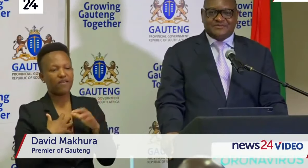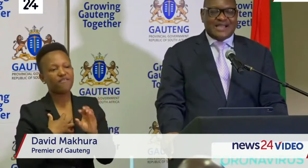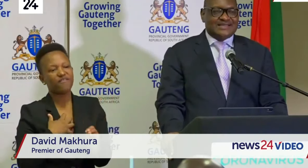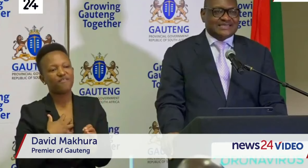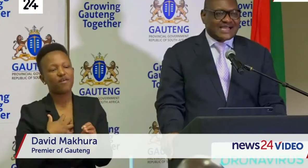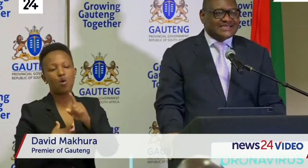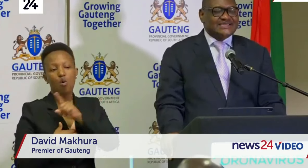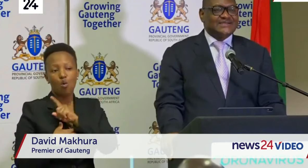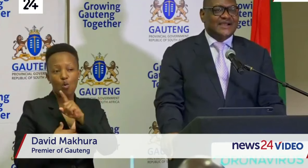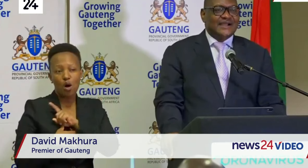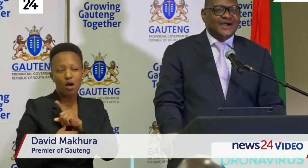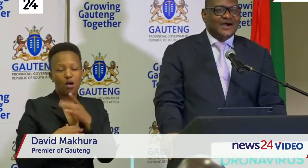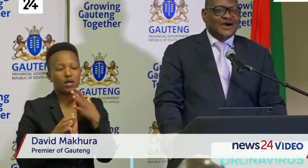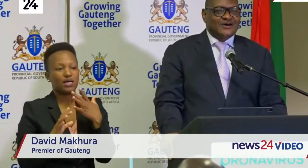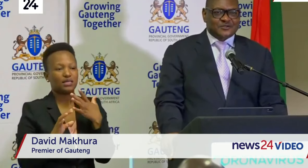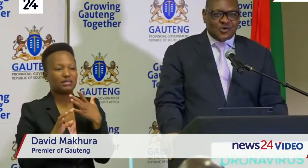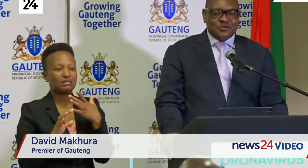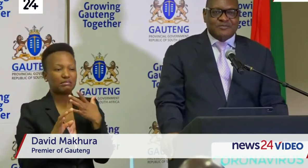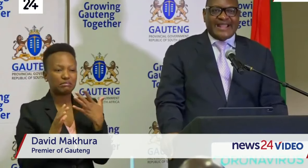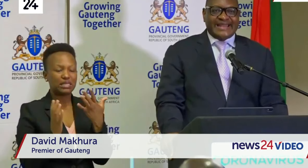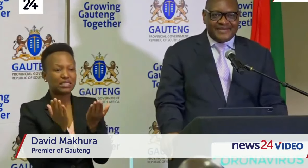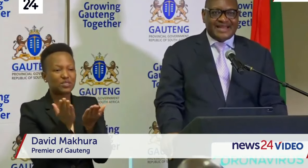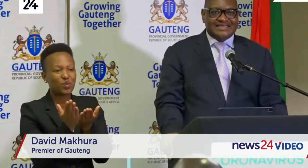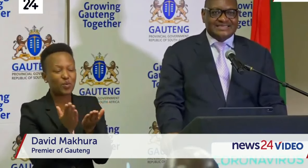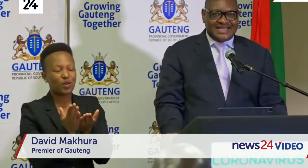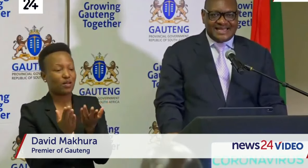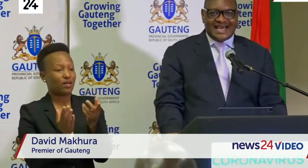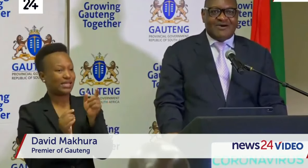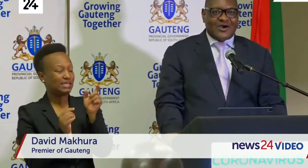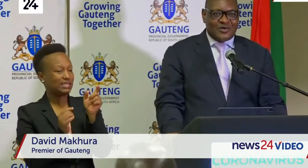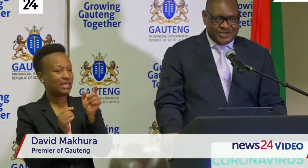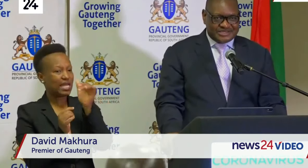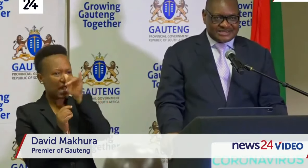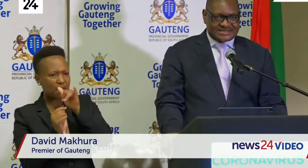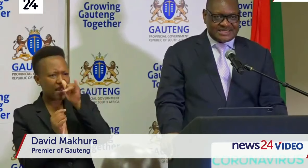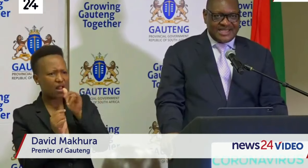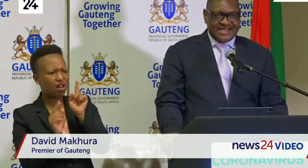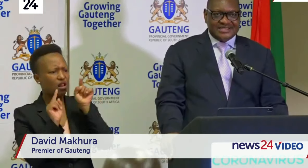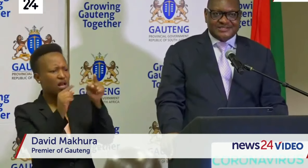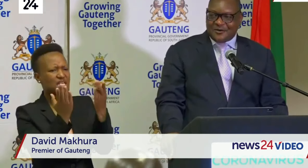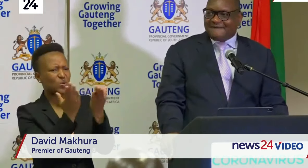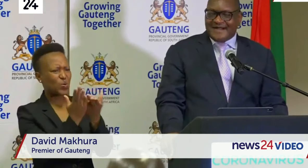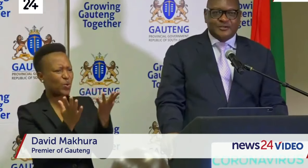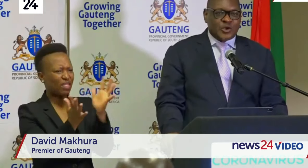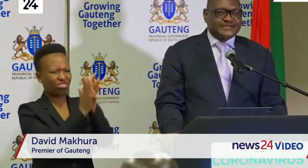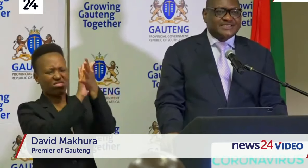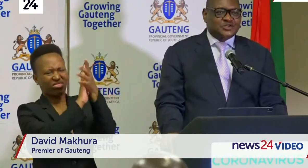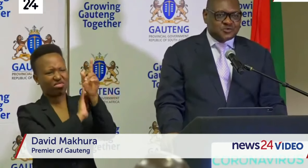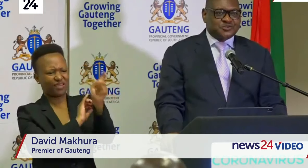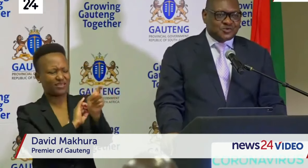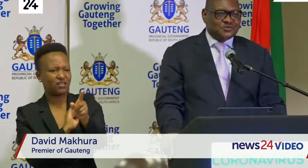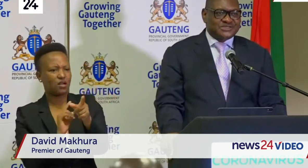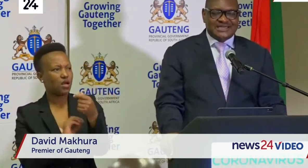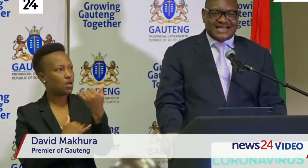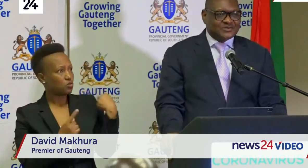perturbed by the targeting of schools by criminals in our communities. So far, 22